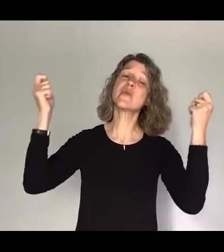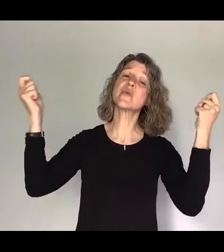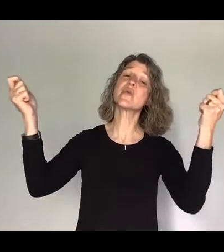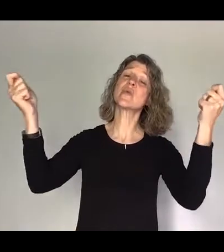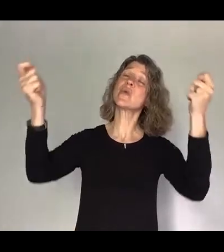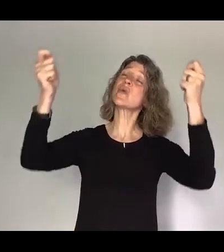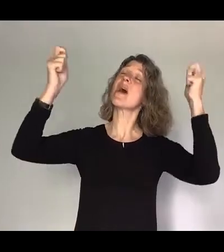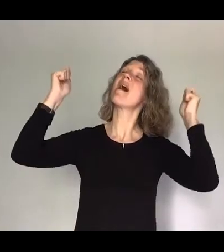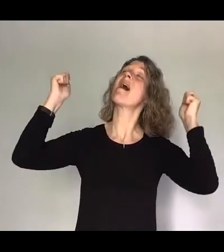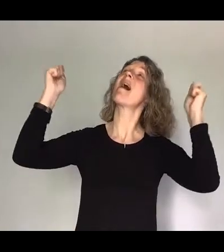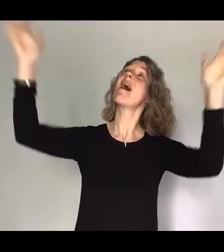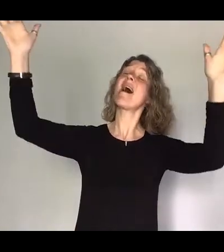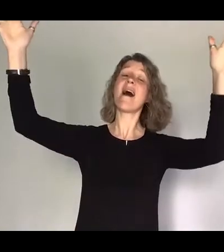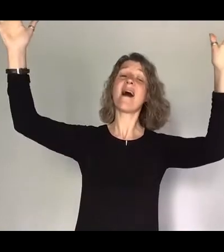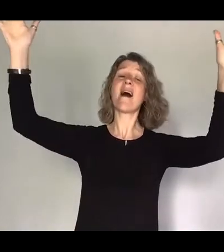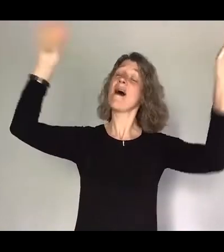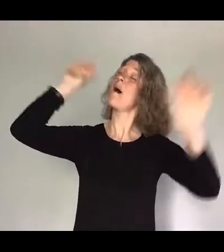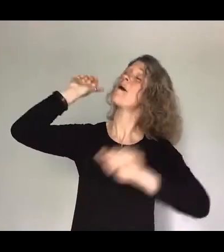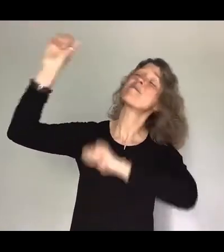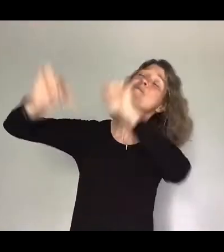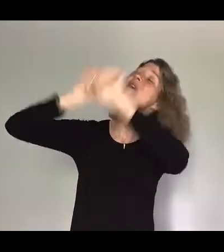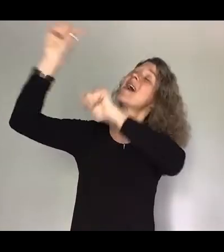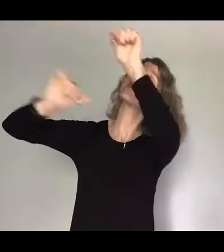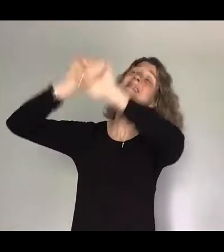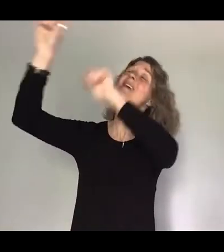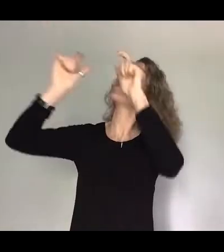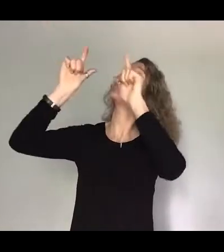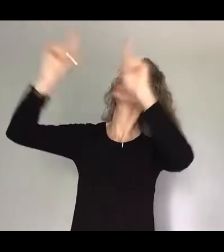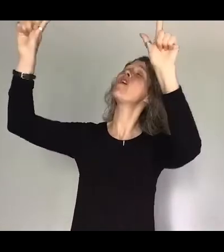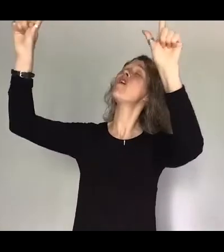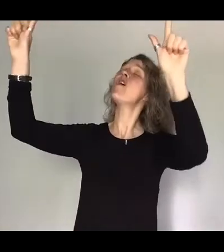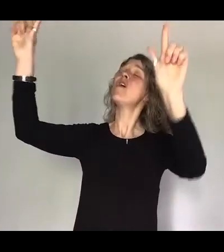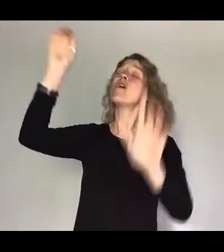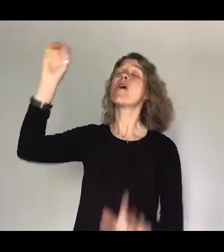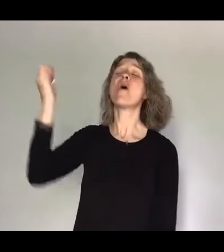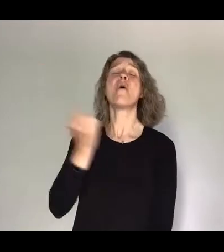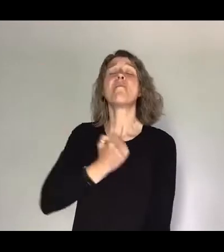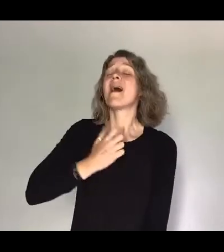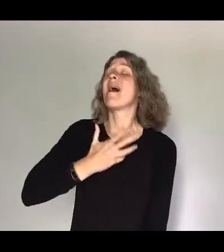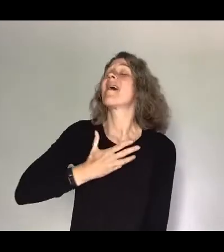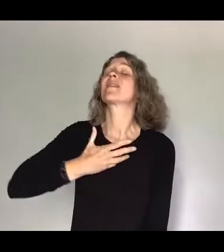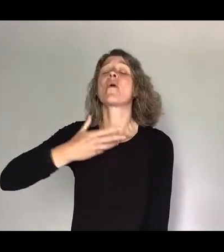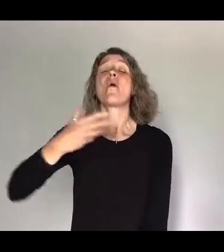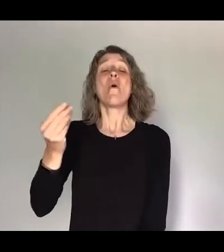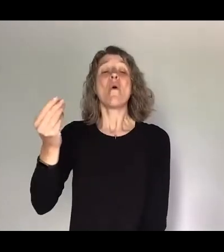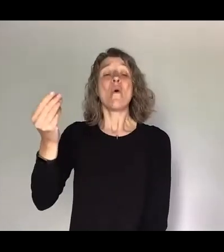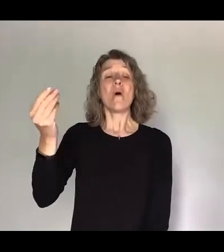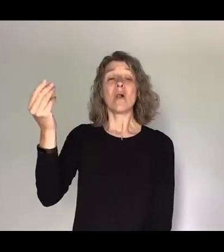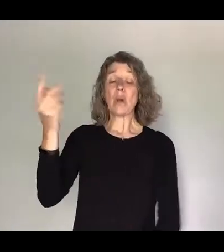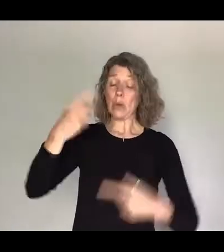praise the Lord Praise the Lord, oh my song So we